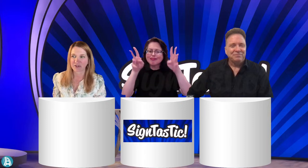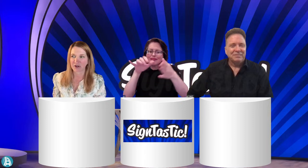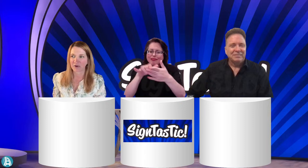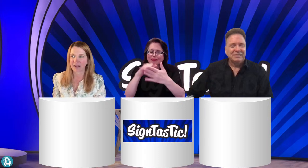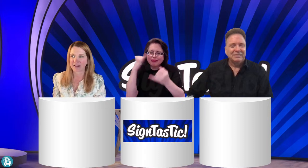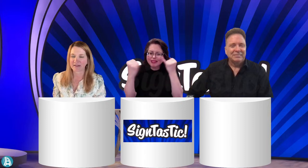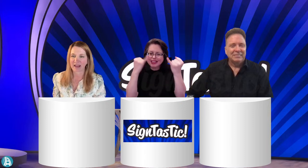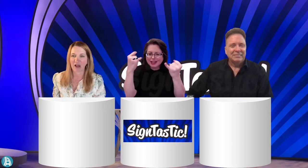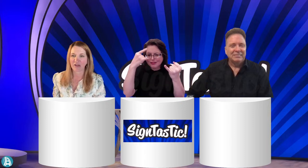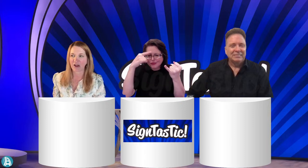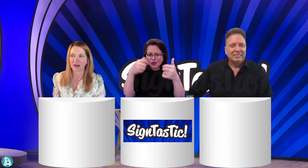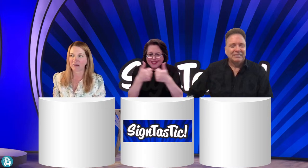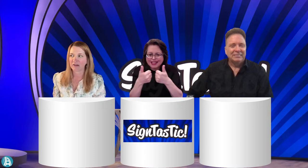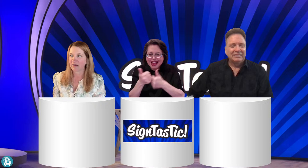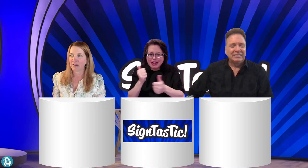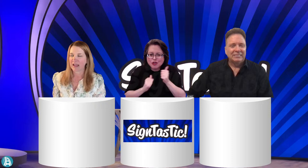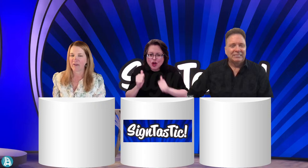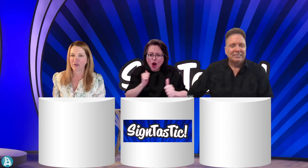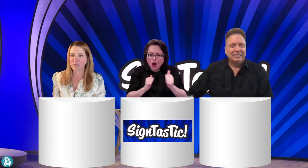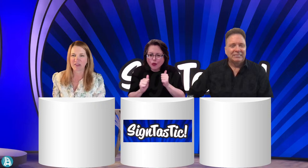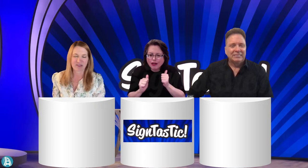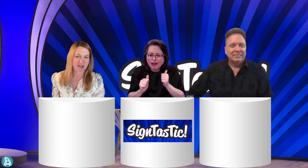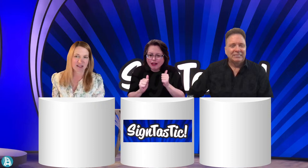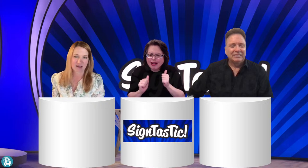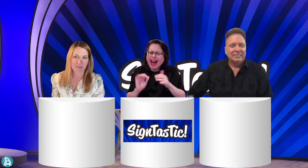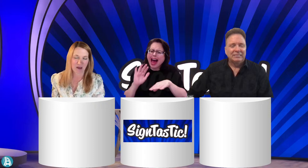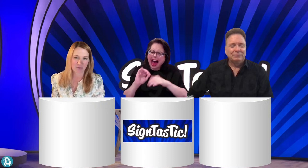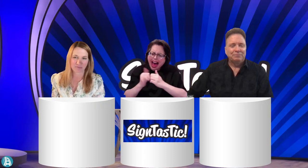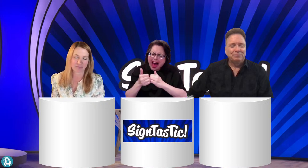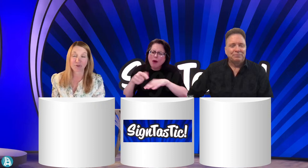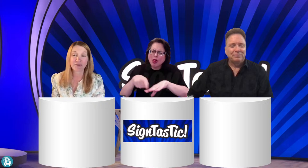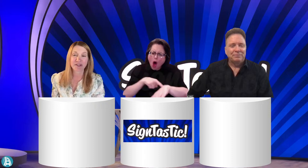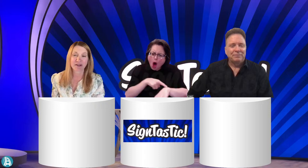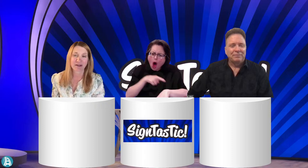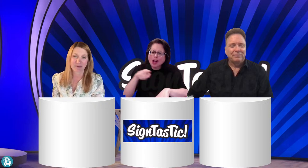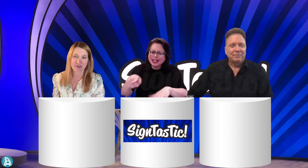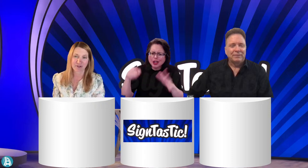show? And how long have you been thinking about producing a game show?